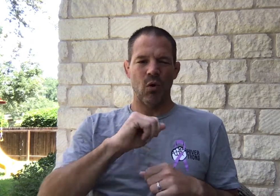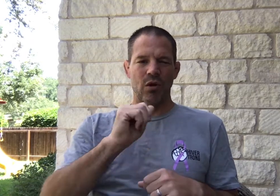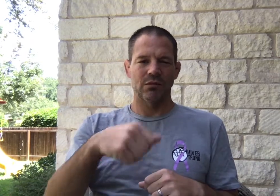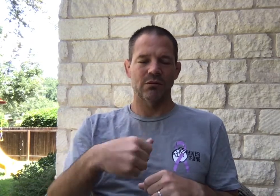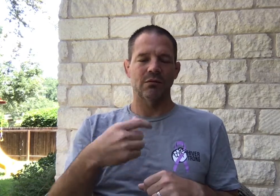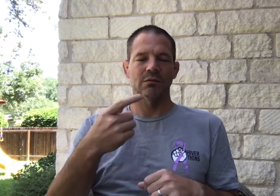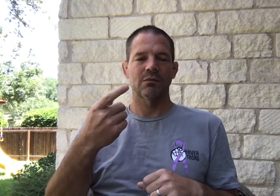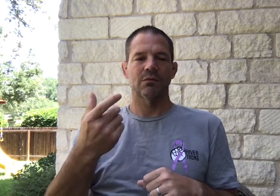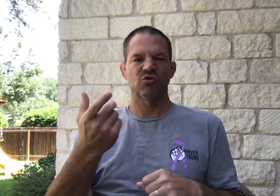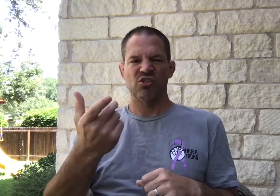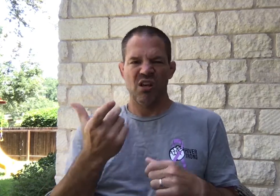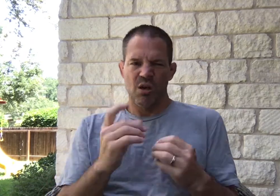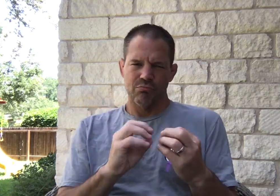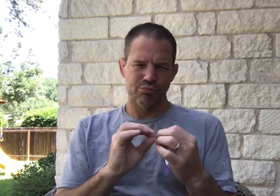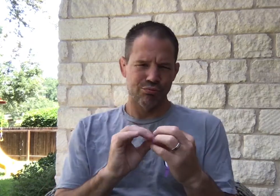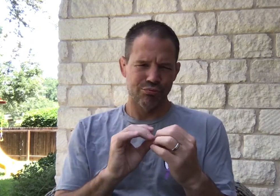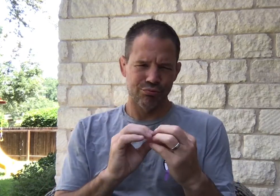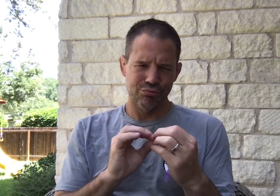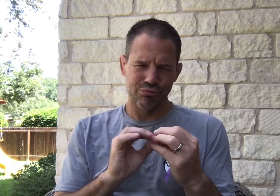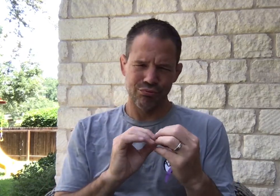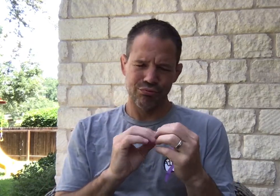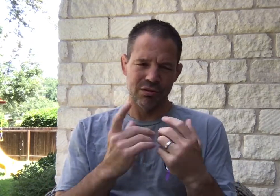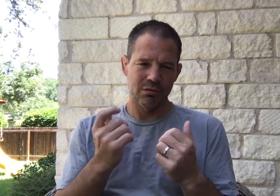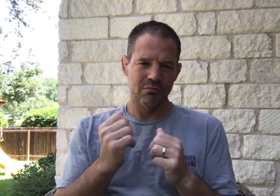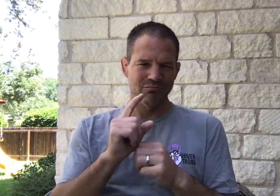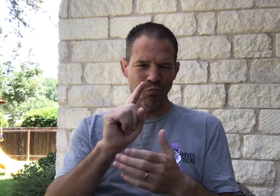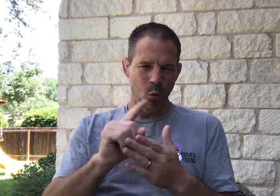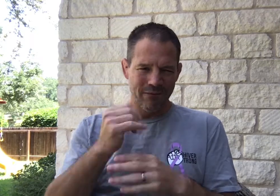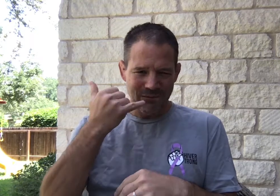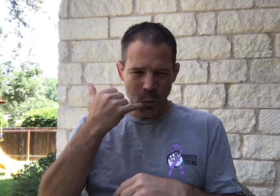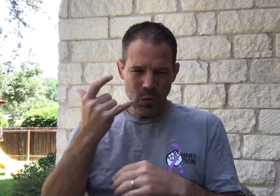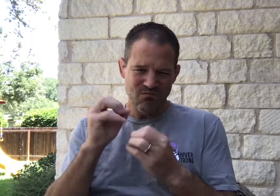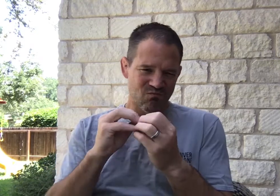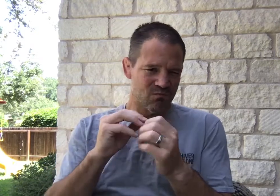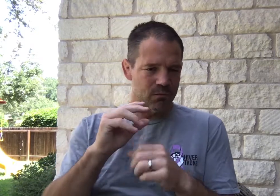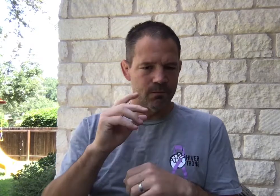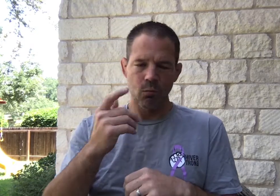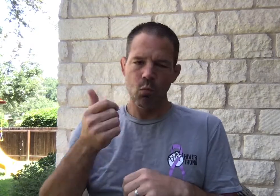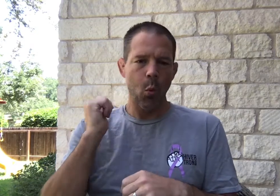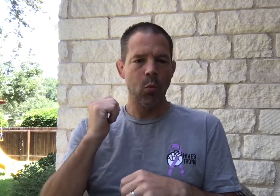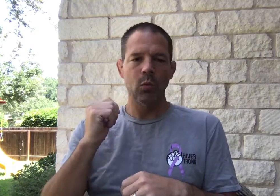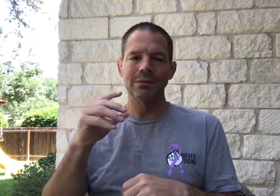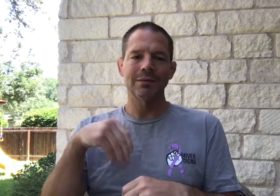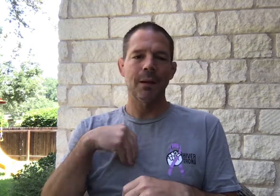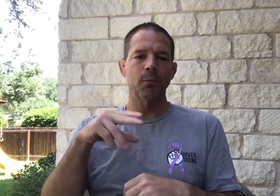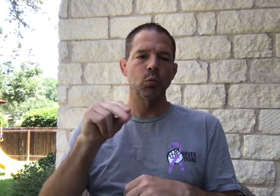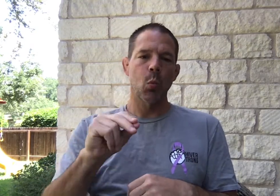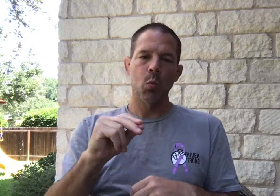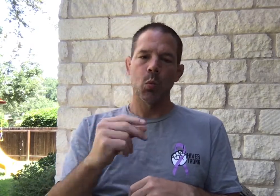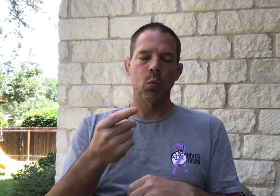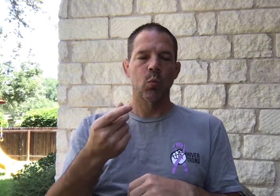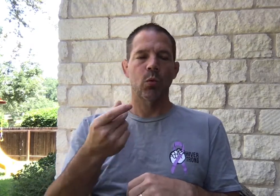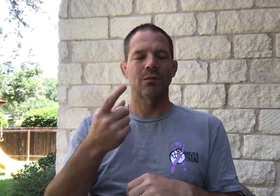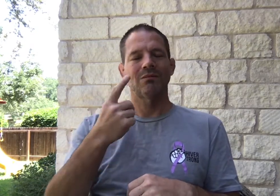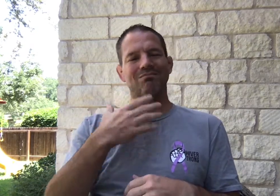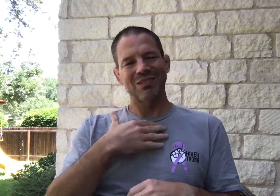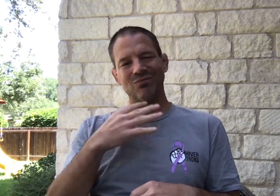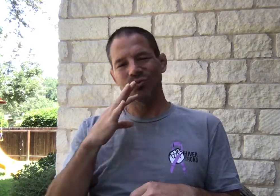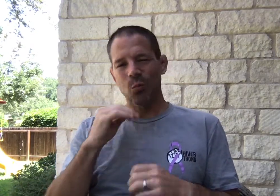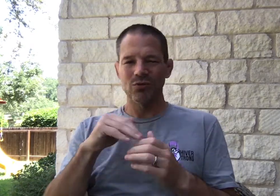We live in Austin. And so she fought and fought and advocated for, you know, it was an hour on the phone and wouldn't take no for an answer. And